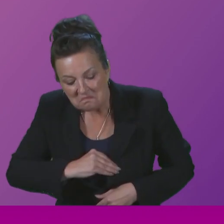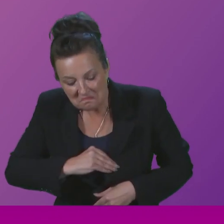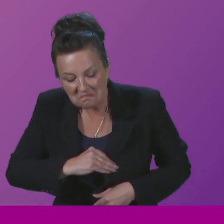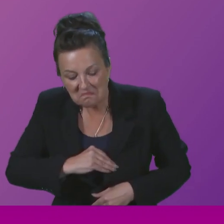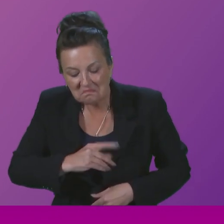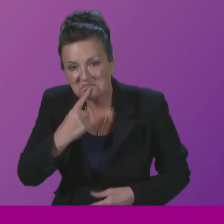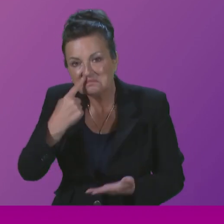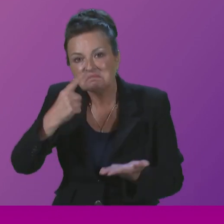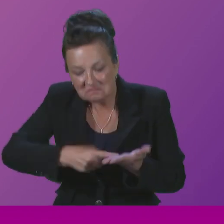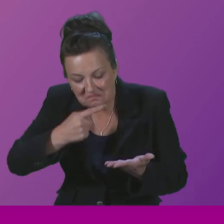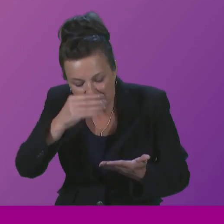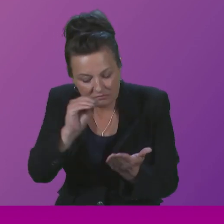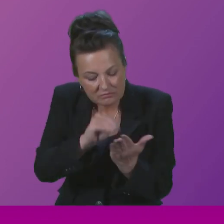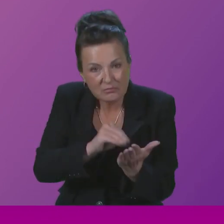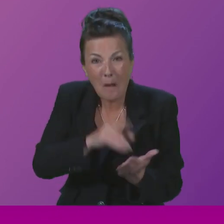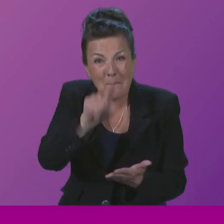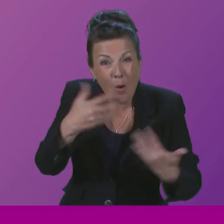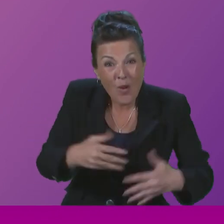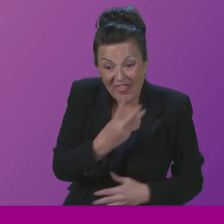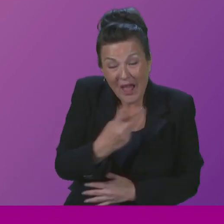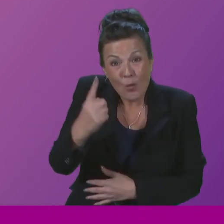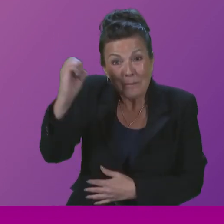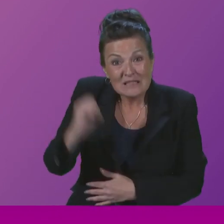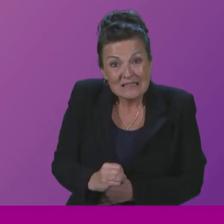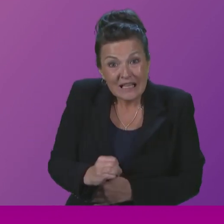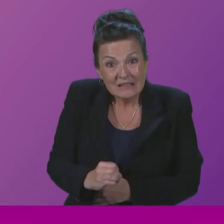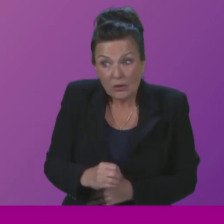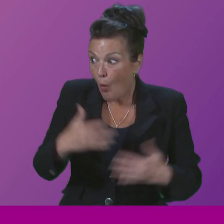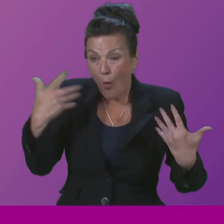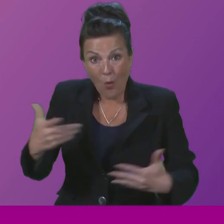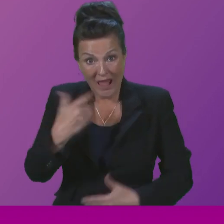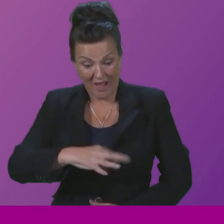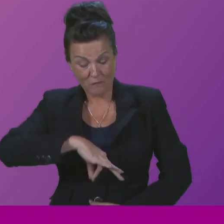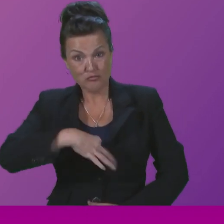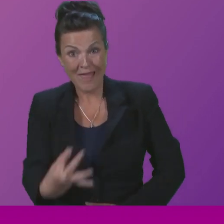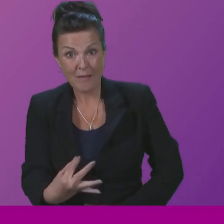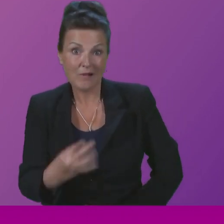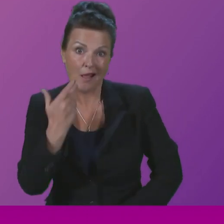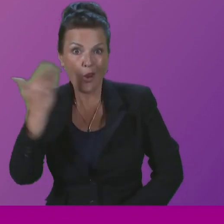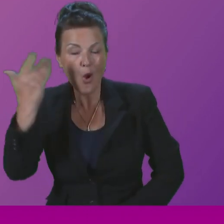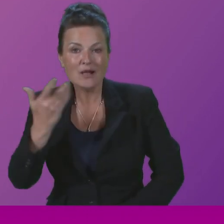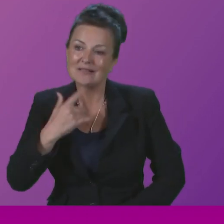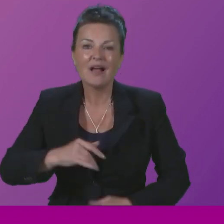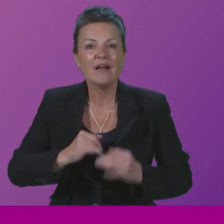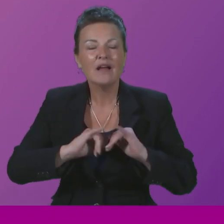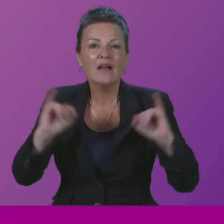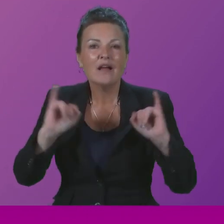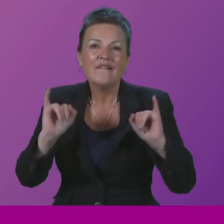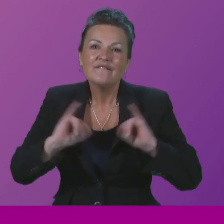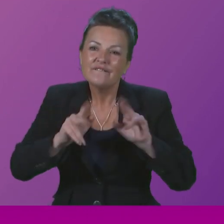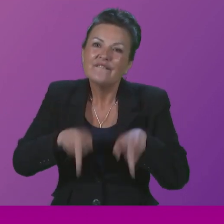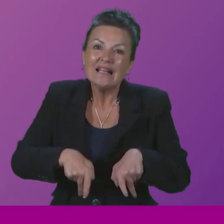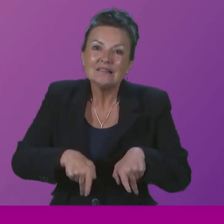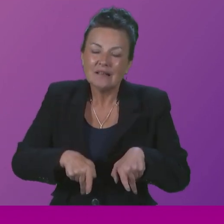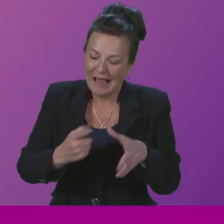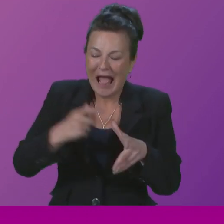deaths. But only 31 per cent of families are represented at fatal accident inquiries. This is an issue that my colleague Katie Clarke